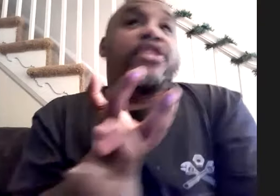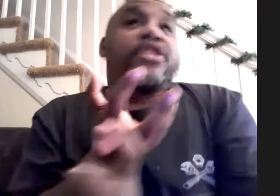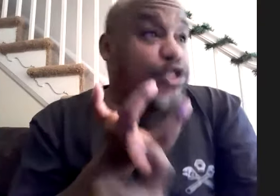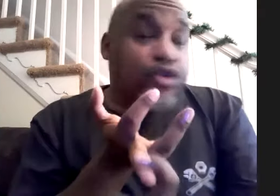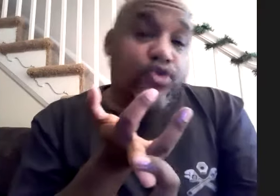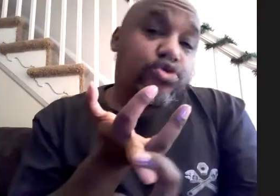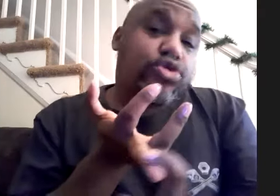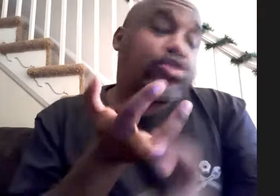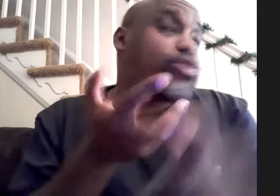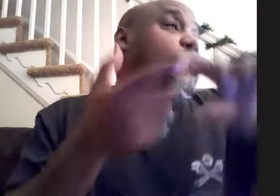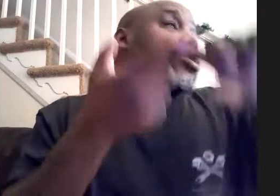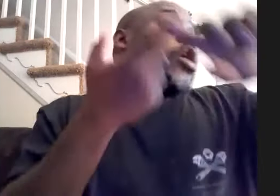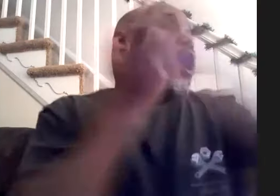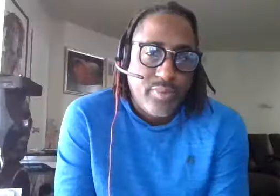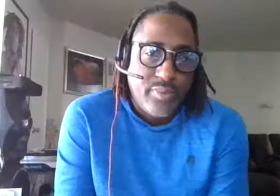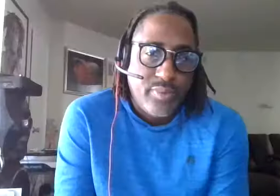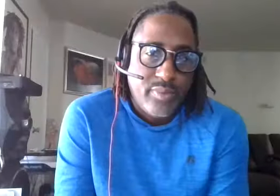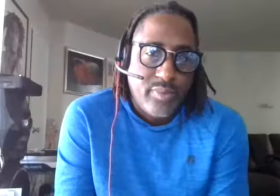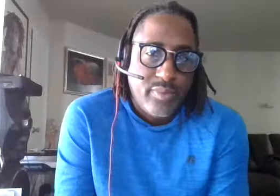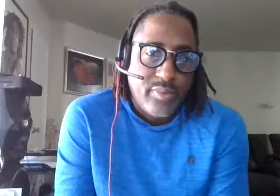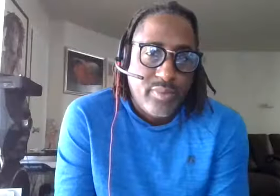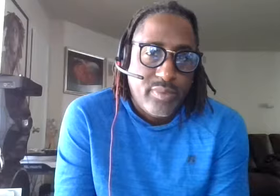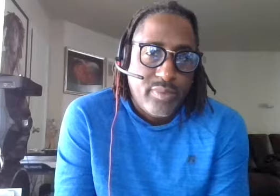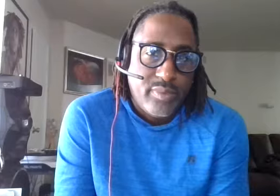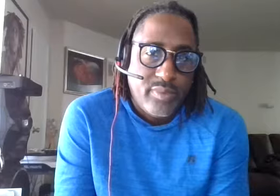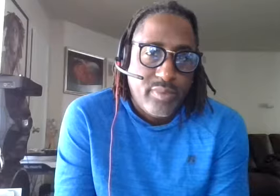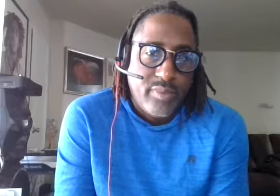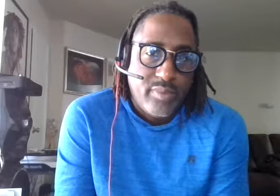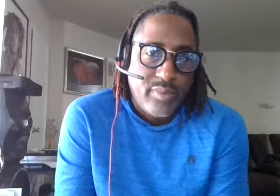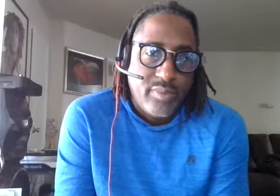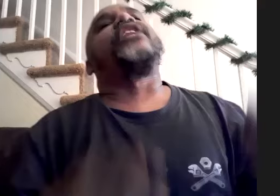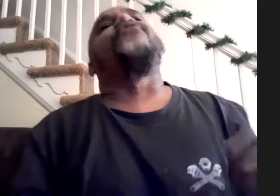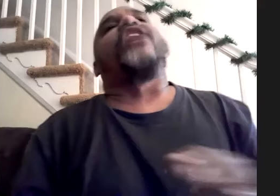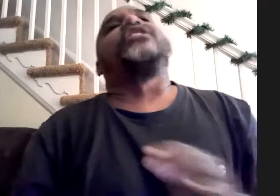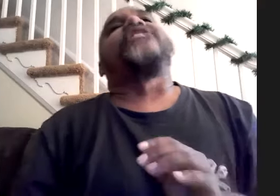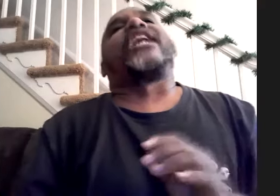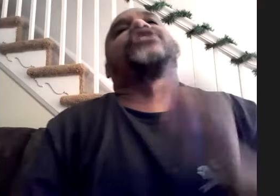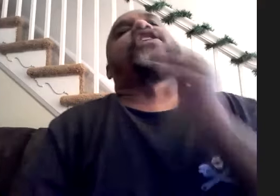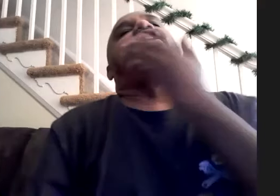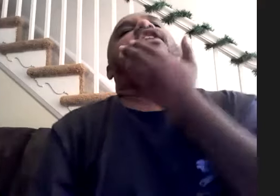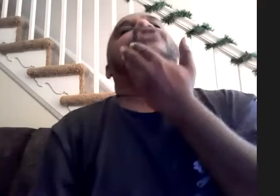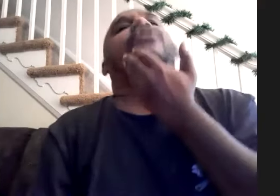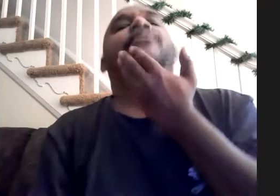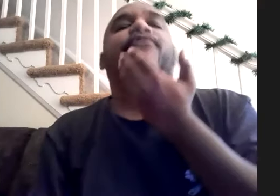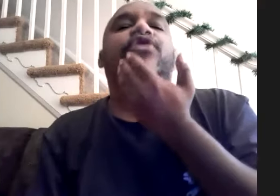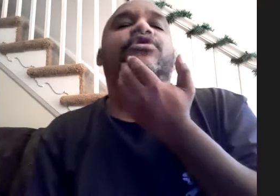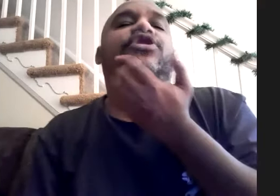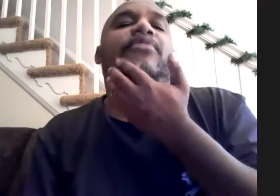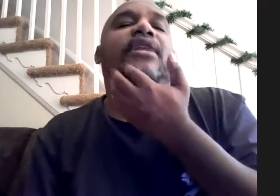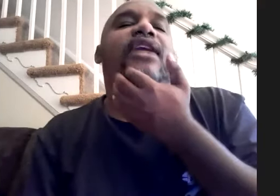neptunes uh teddy riley and it's funny because teddy riley is actually a drum influence on me and